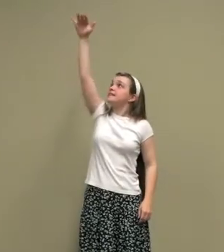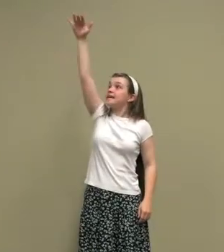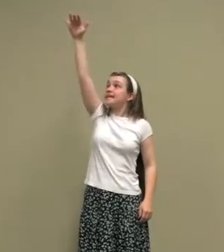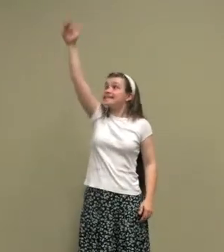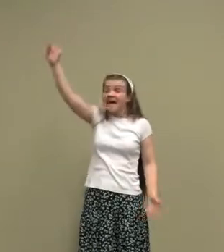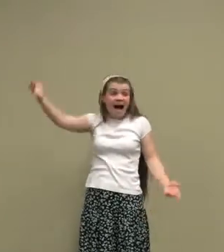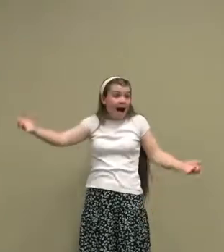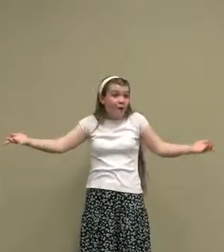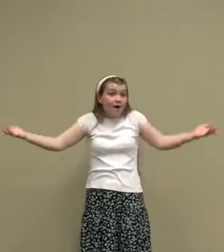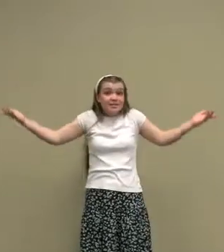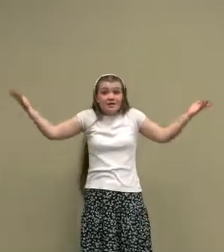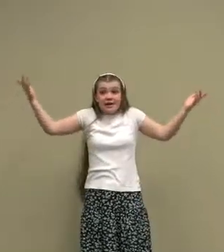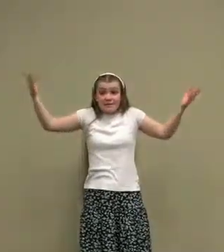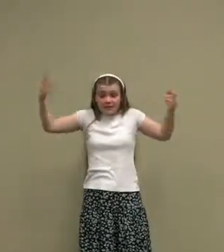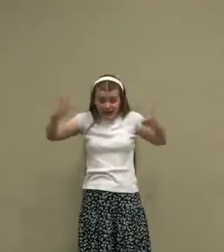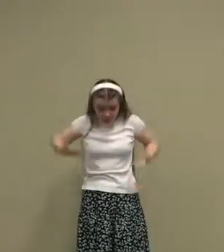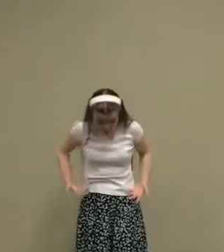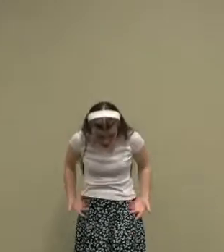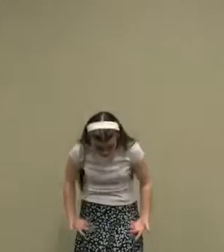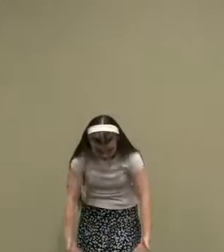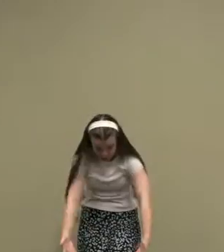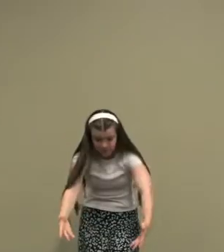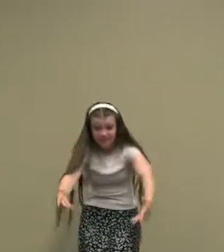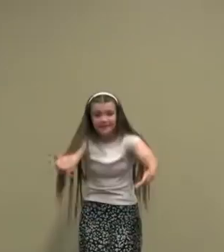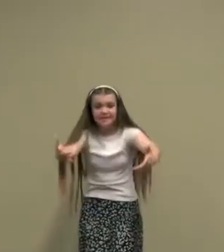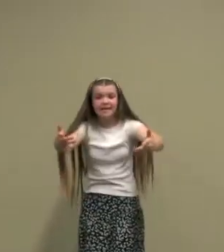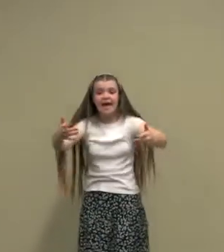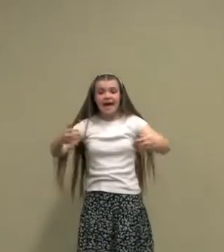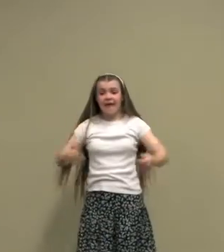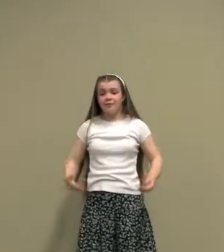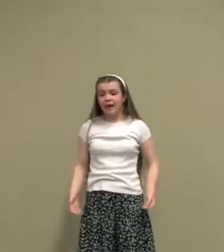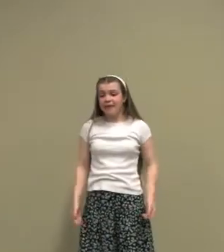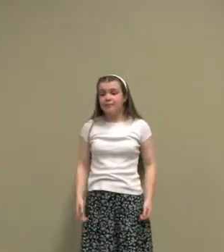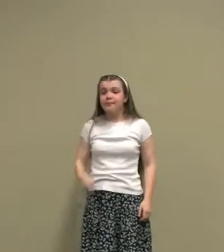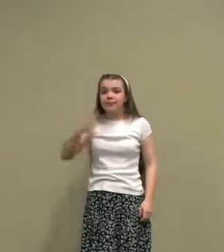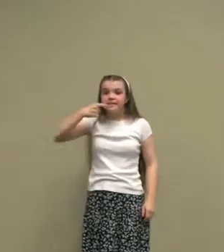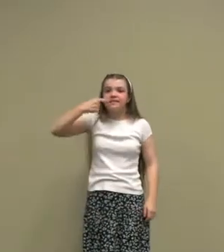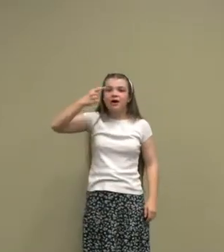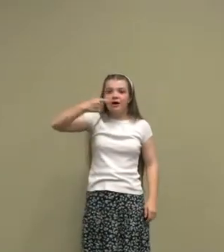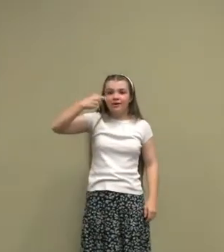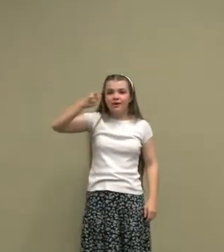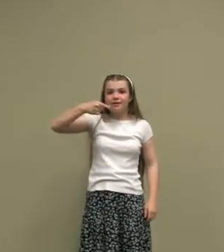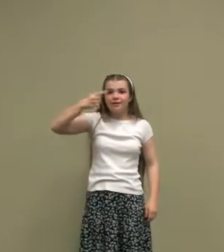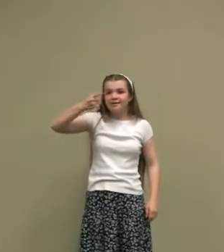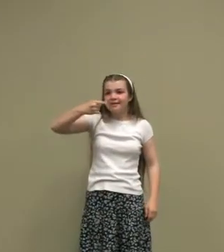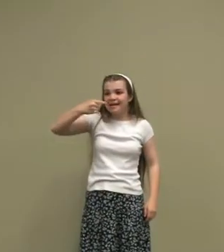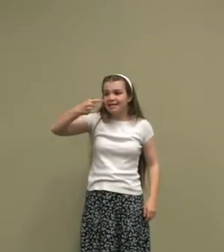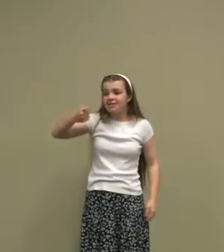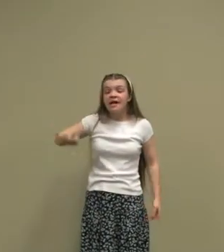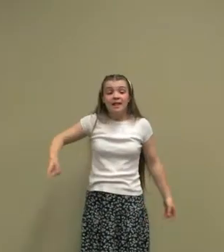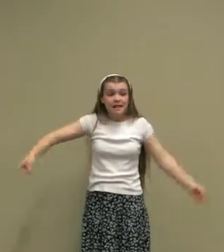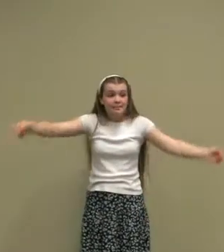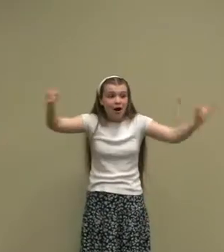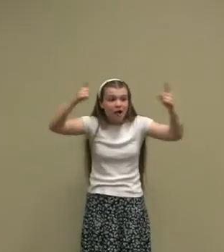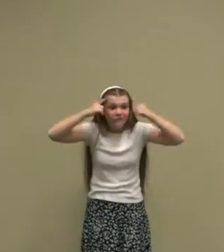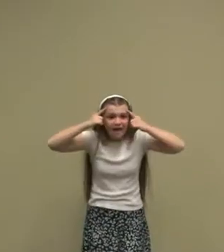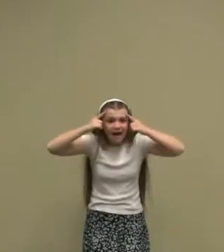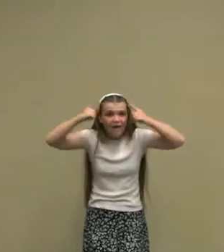teens, I wonder if he'd wear blue jeans. And when the priests all heard him teach, they marveled how